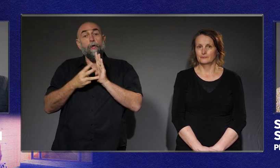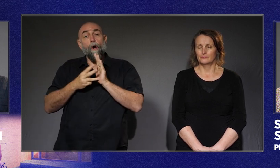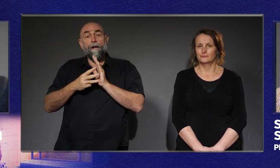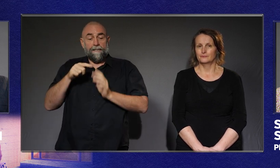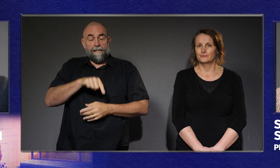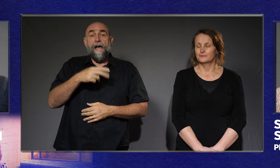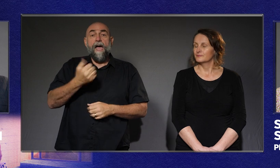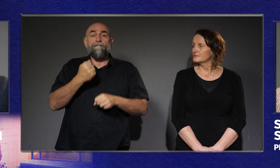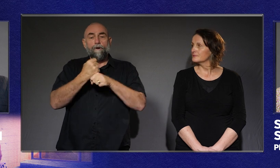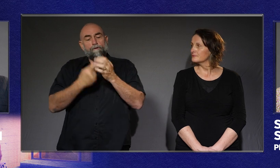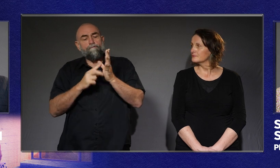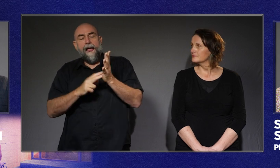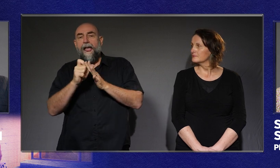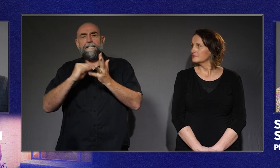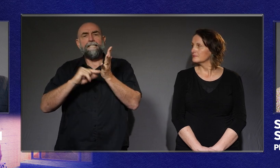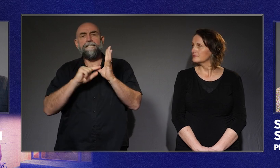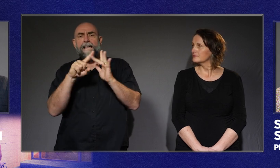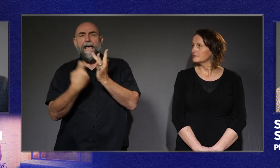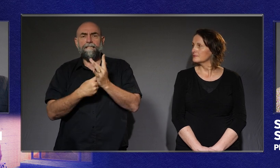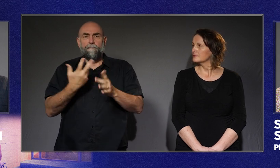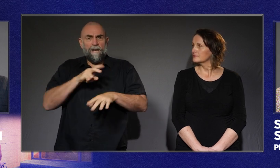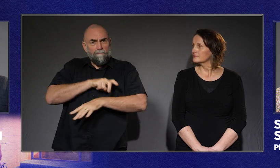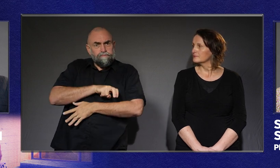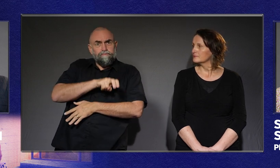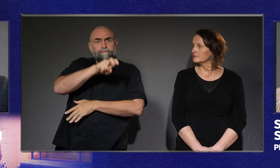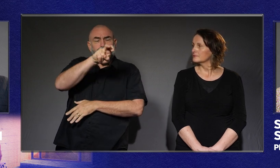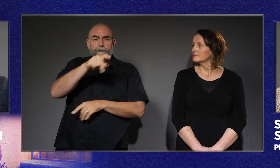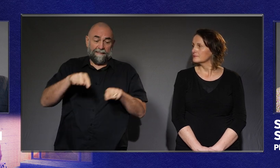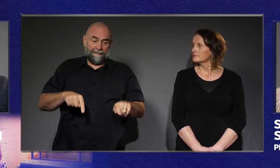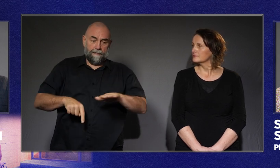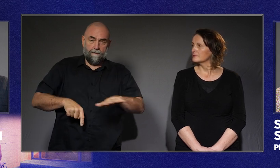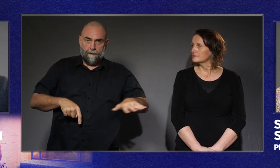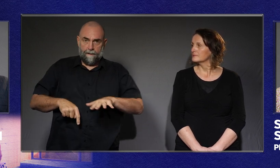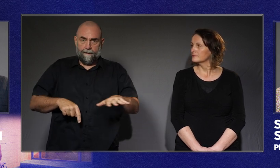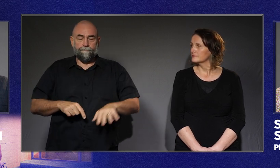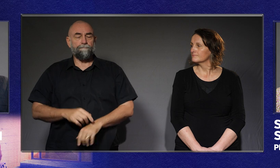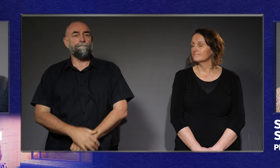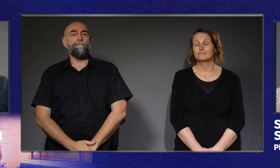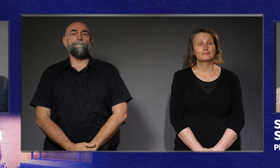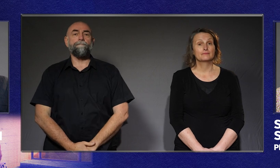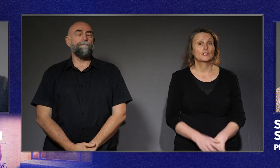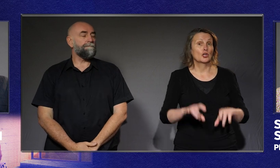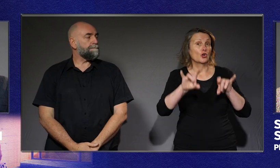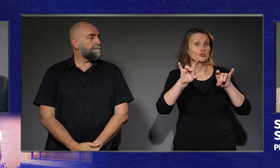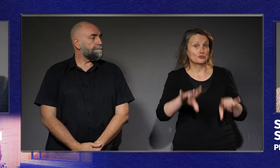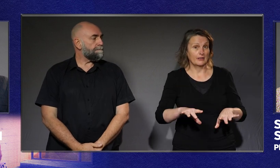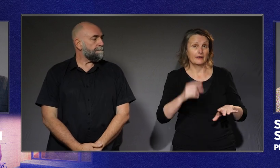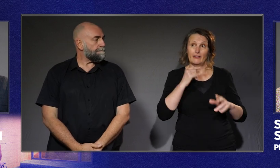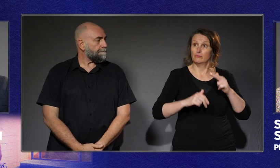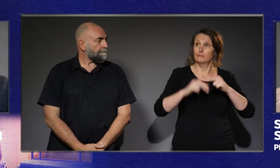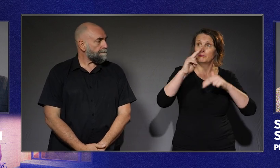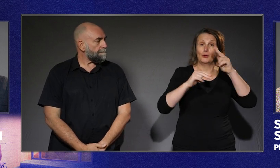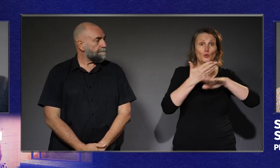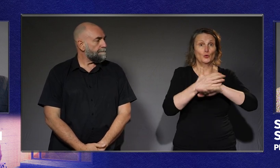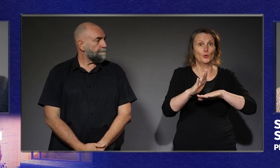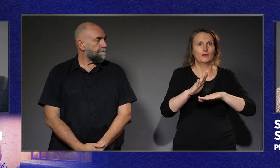staircase on the lower side of the hill. With all new buildings in Australia, there are rules that a developer need to follow to ensure it's